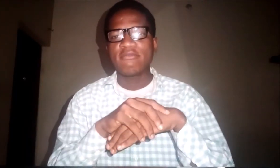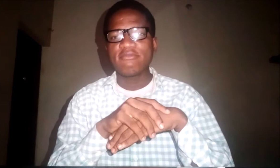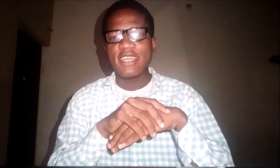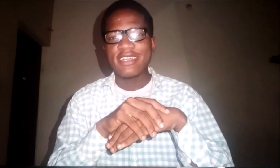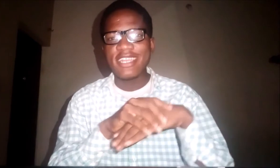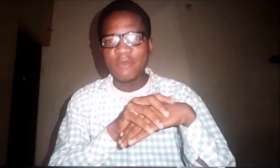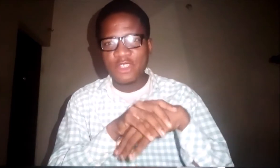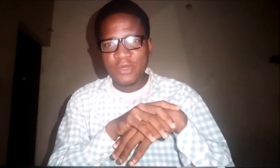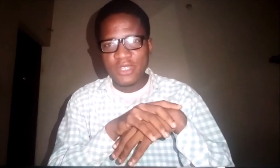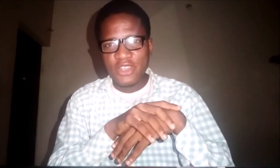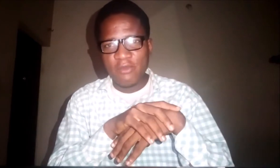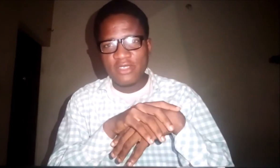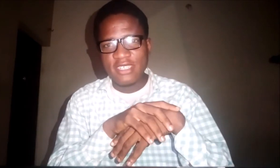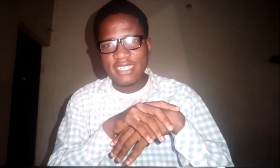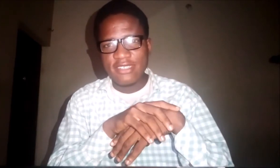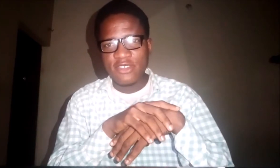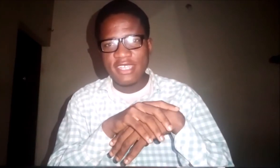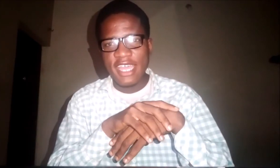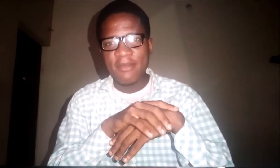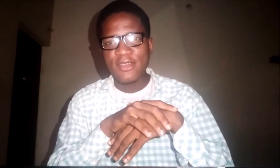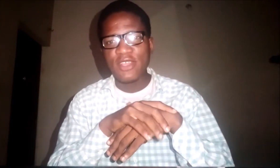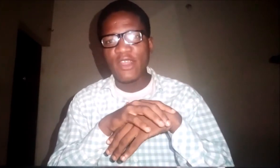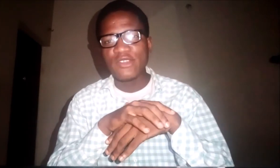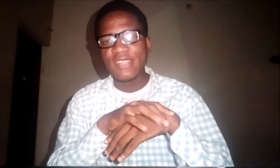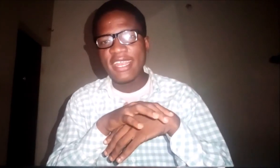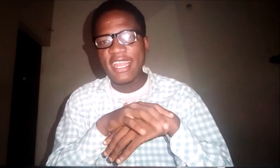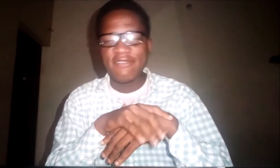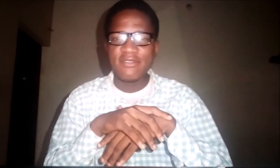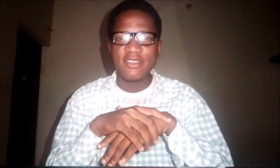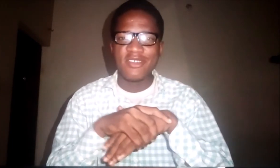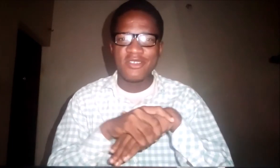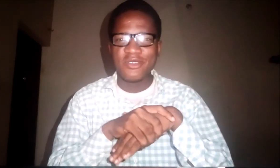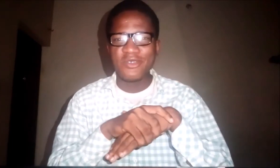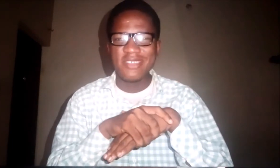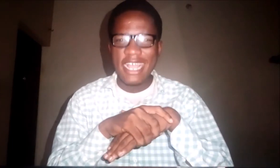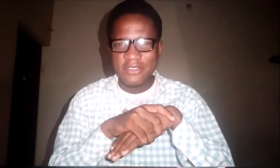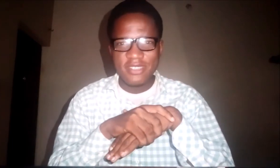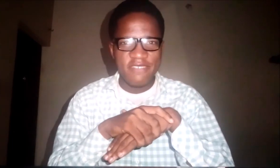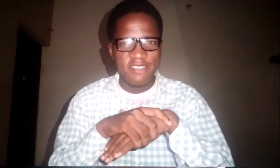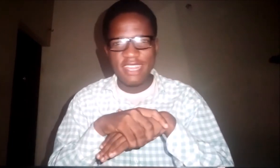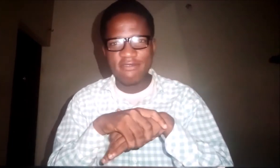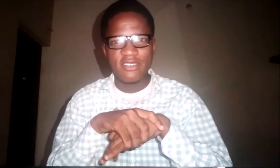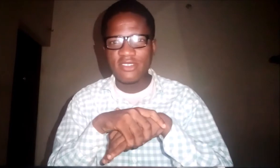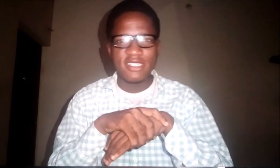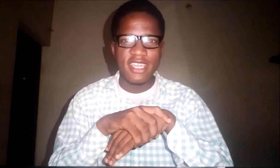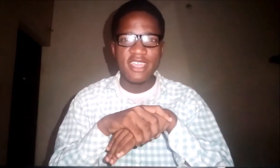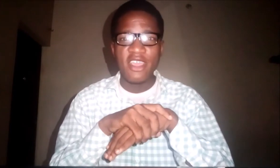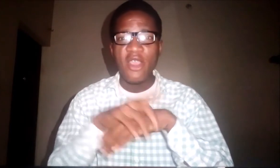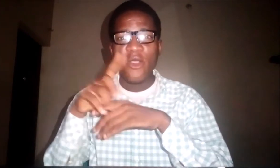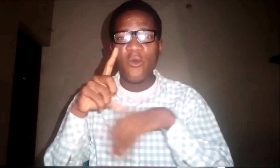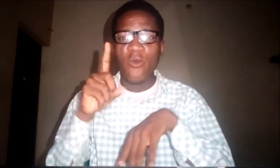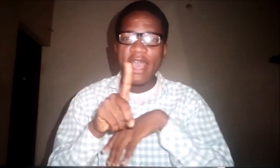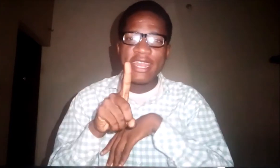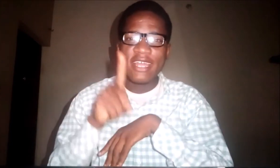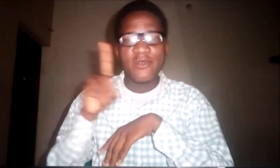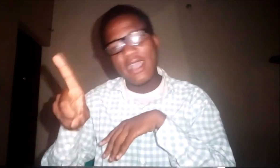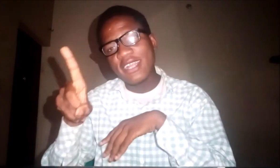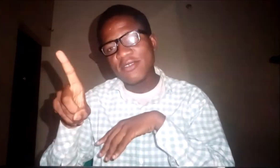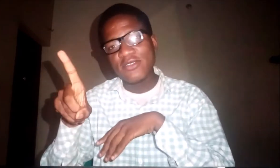They are really the most important numbers to sign. Because if you have to sign eleven, you don't know the actual sign for eleven. You could just say one and one equals